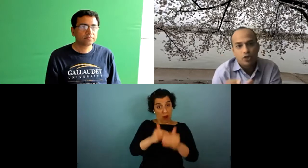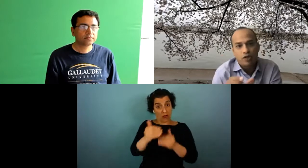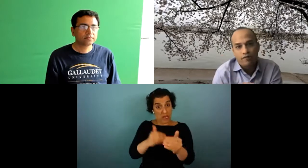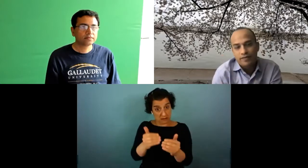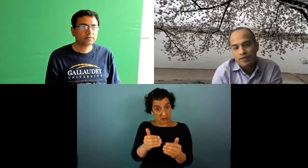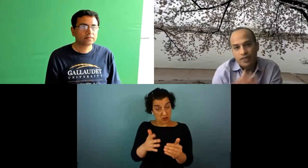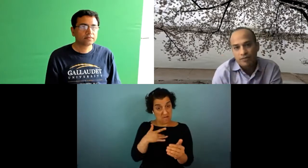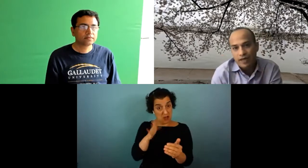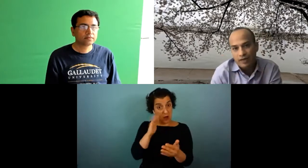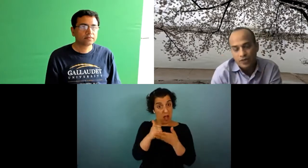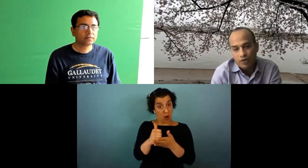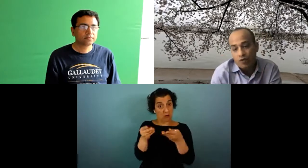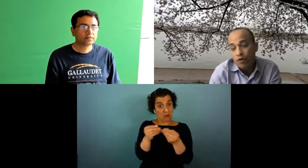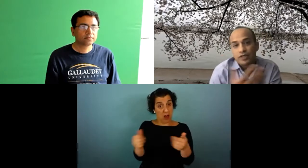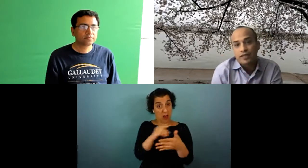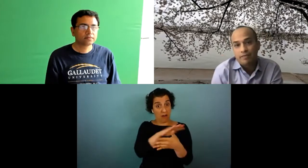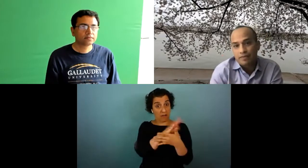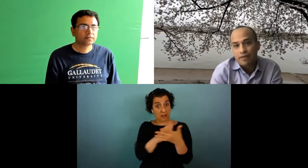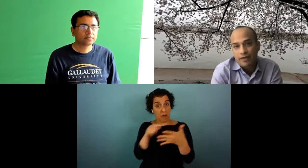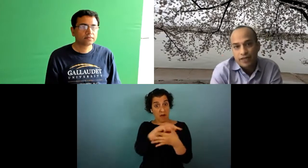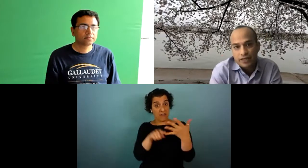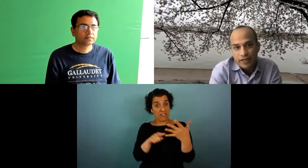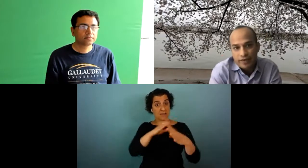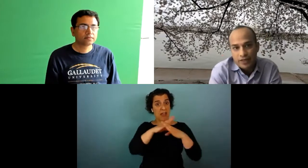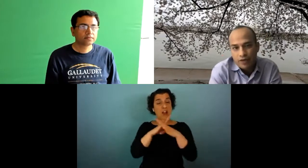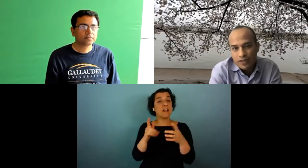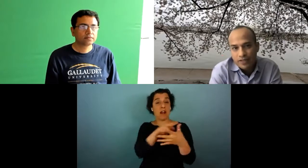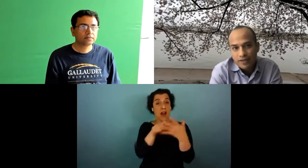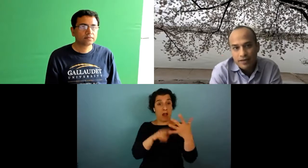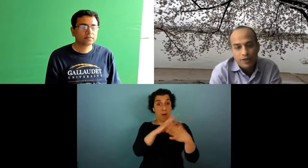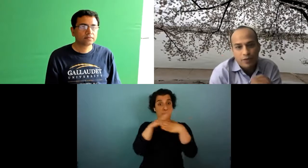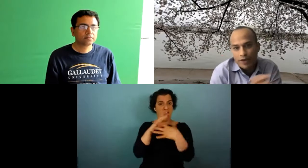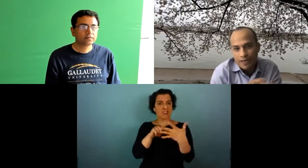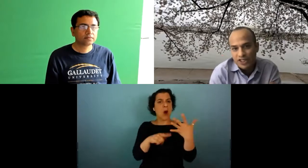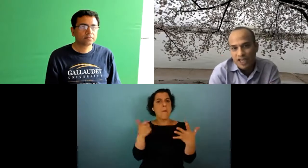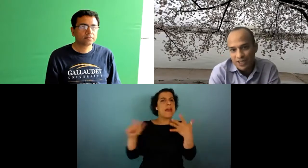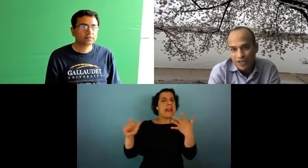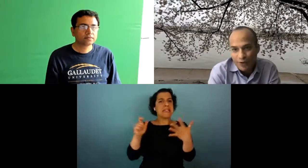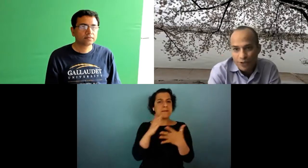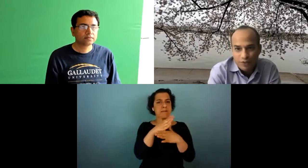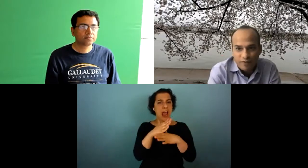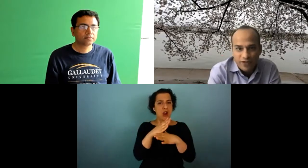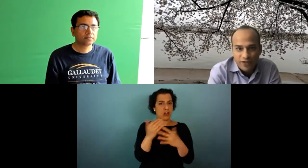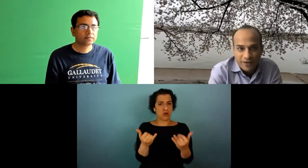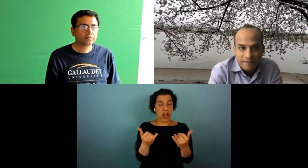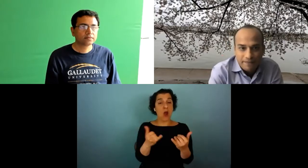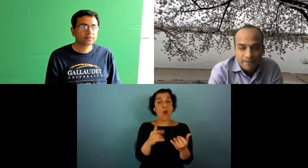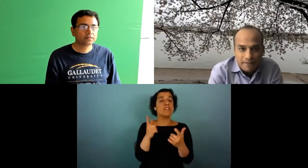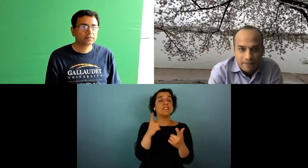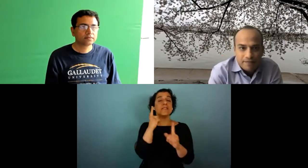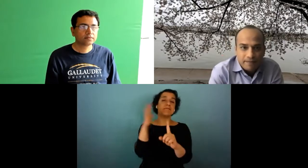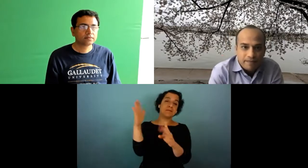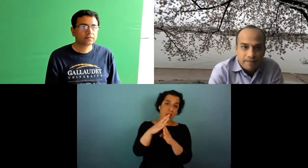help you solve some of these barriers or what do you see are the biggest barriers today right so what is the what are the one biggest challenge that we all should be working on